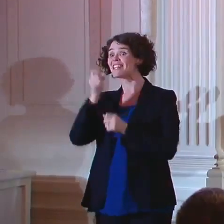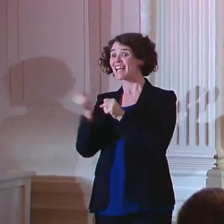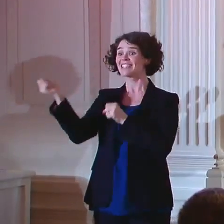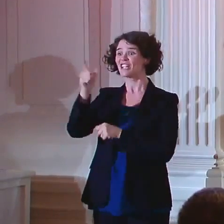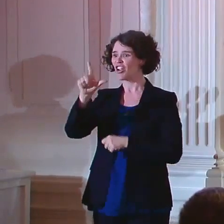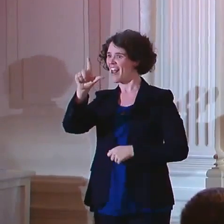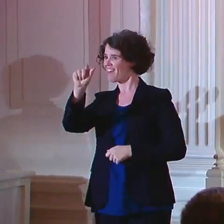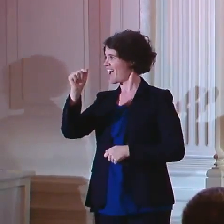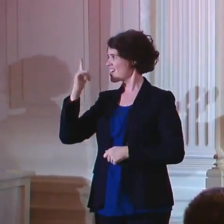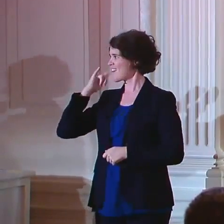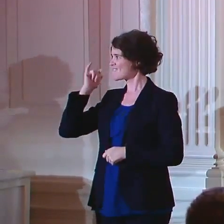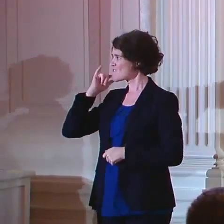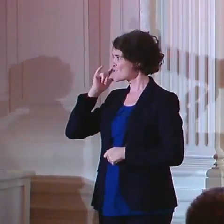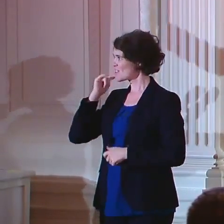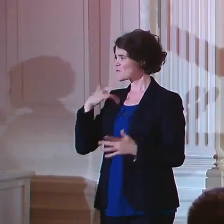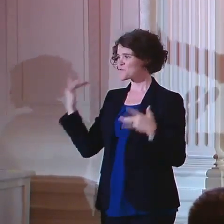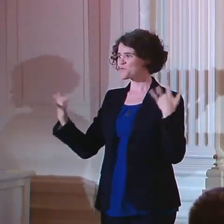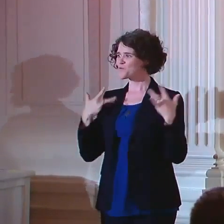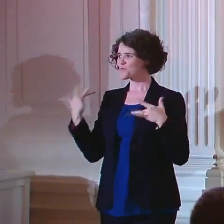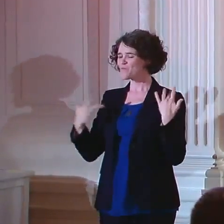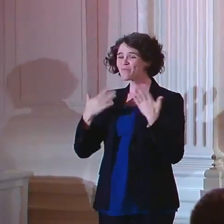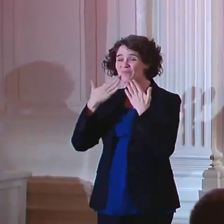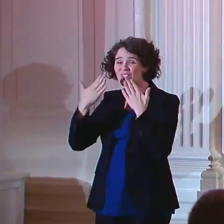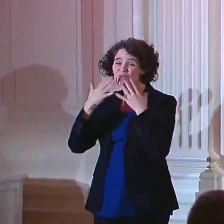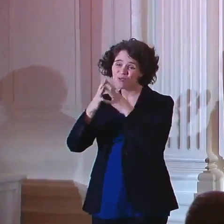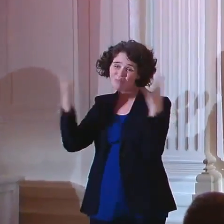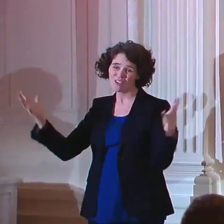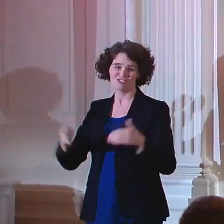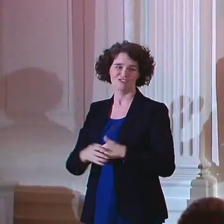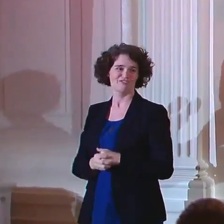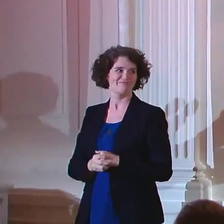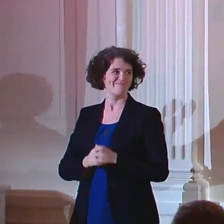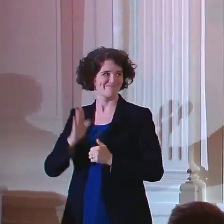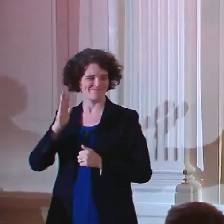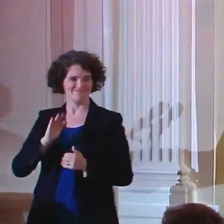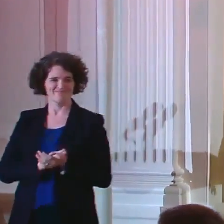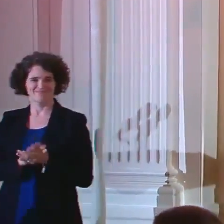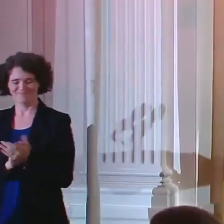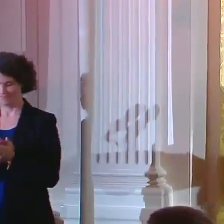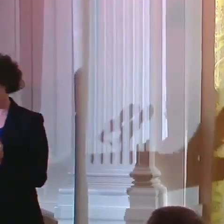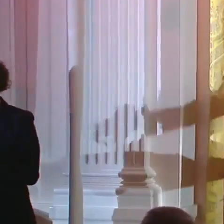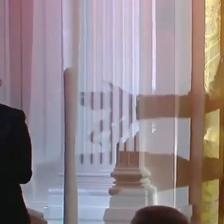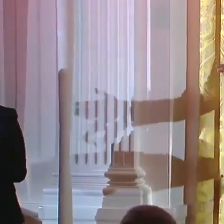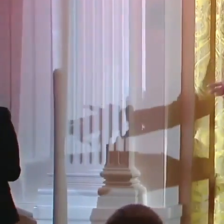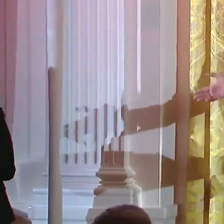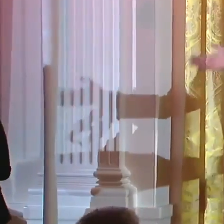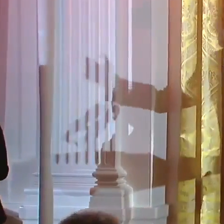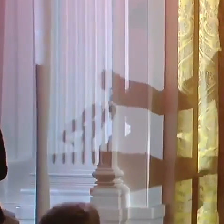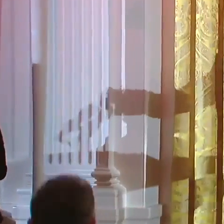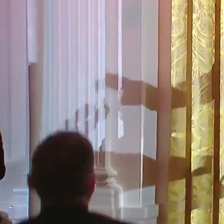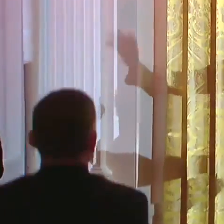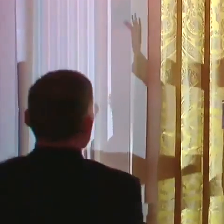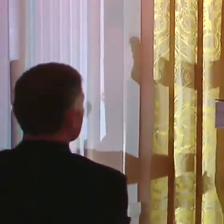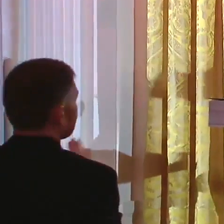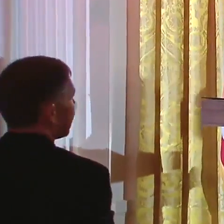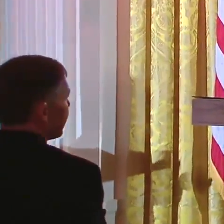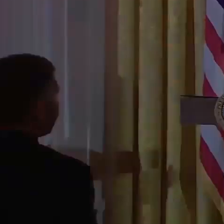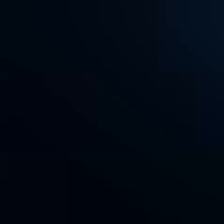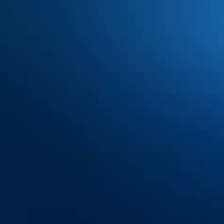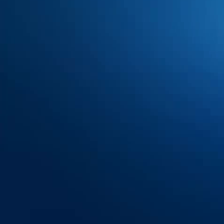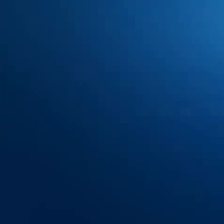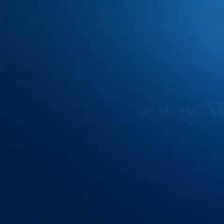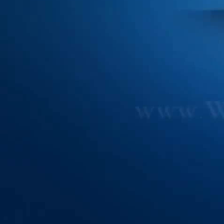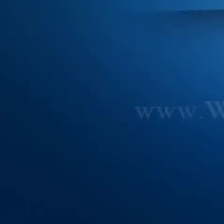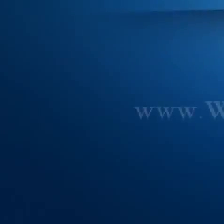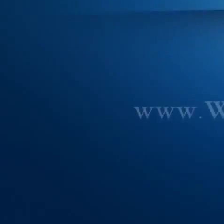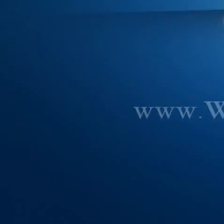And we hope you have a wonderful evening tonight. Thank you very much, everybody. Thank you. Eat up. Thanks, sir. Thank